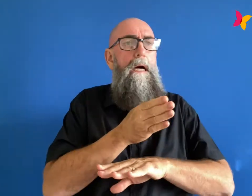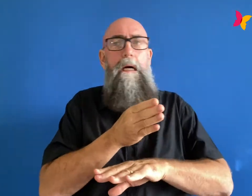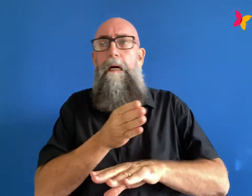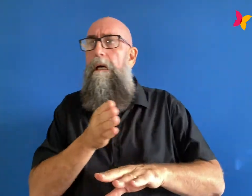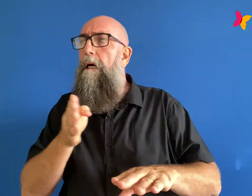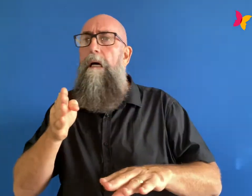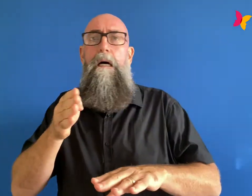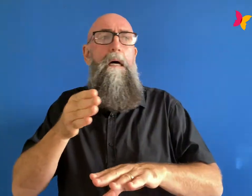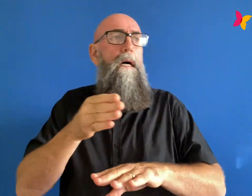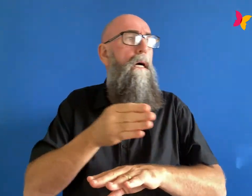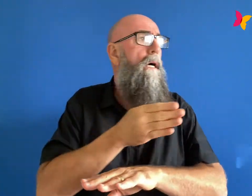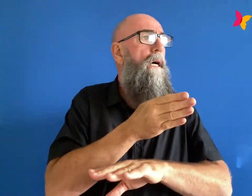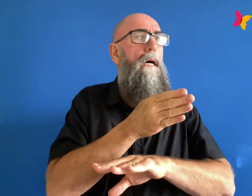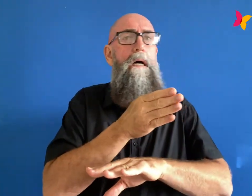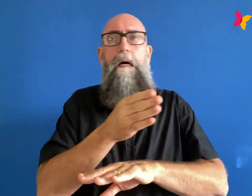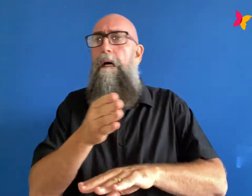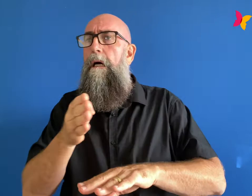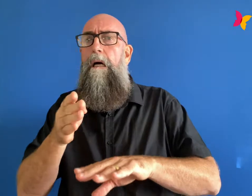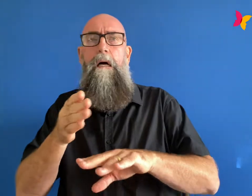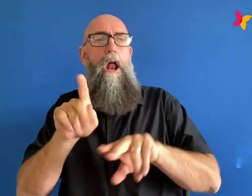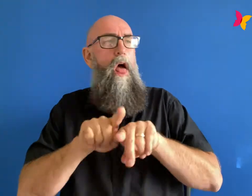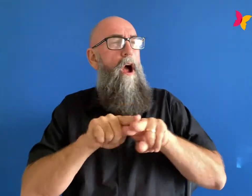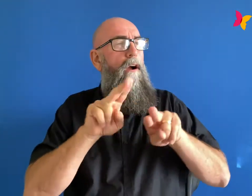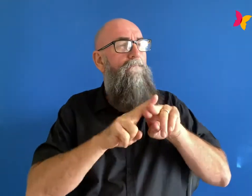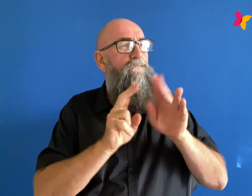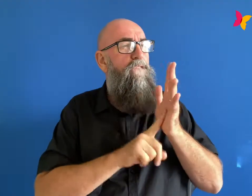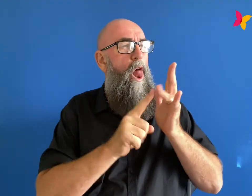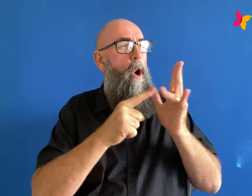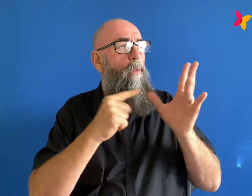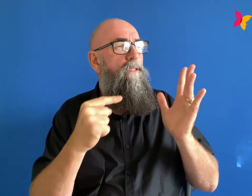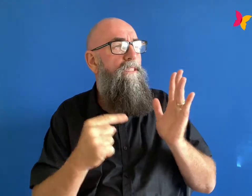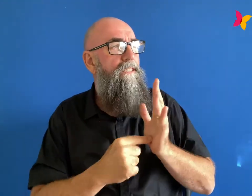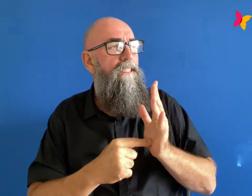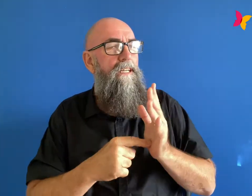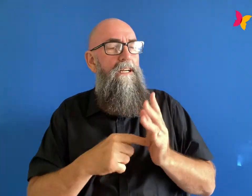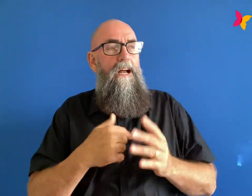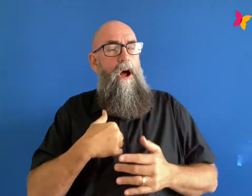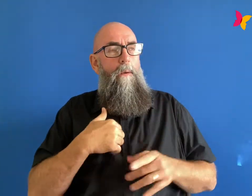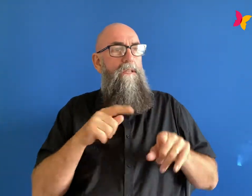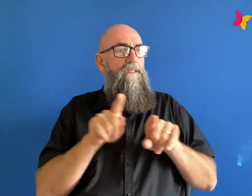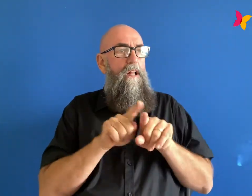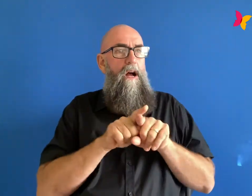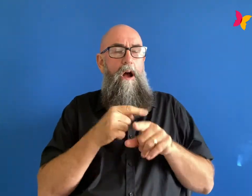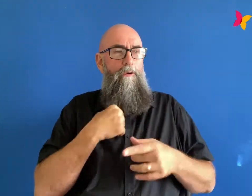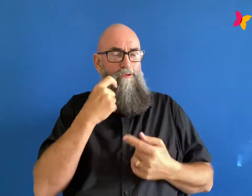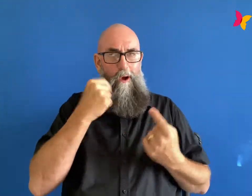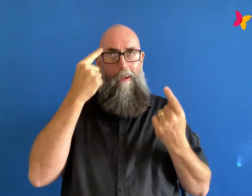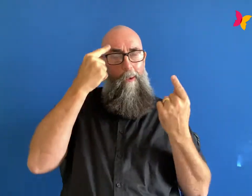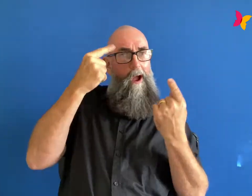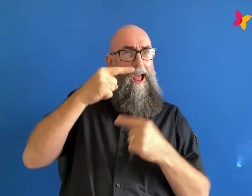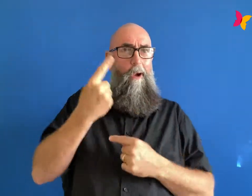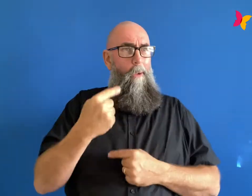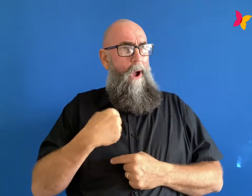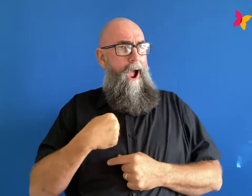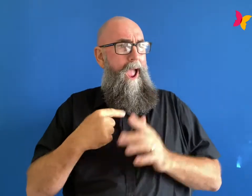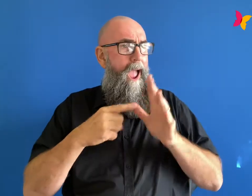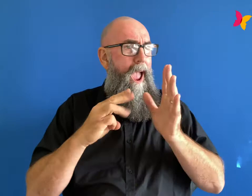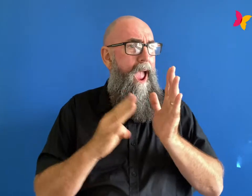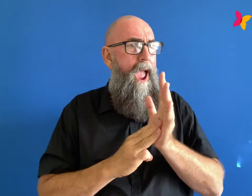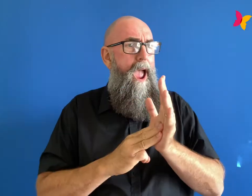or what you're doing like occasionally there'd be another person who was awkwardly floating trying to figure themselves out so you kind of attach yeah